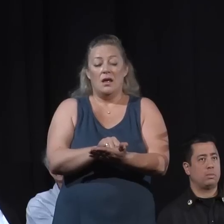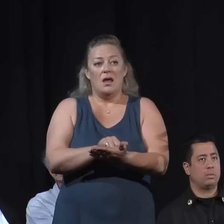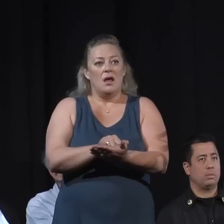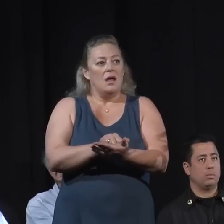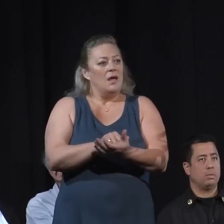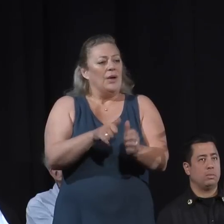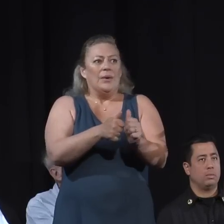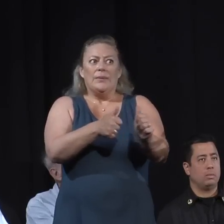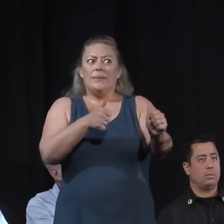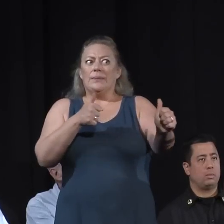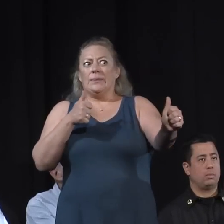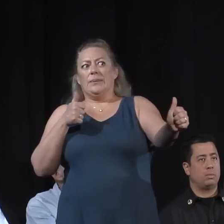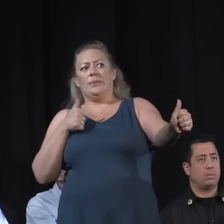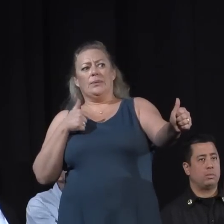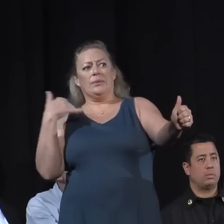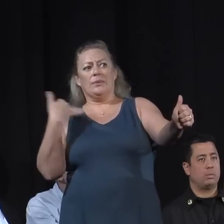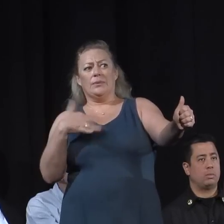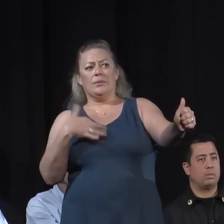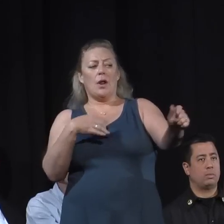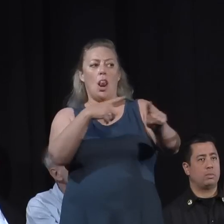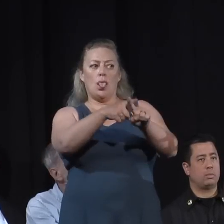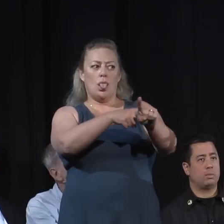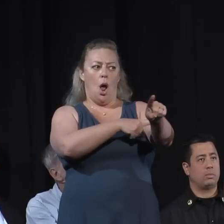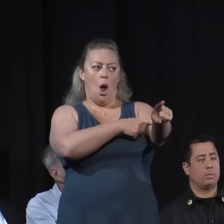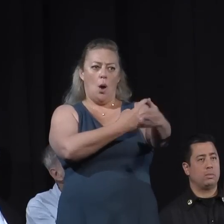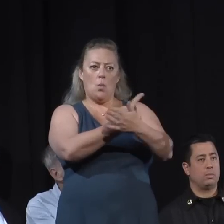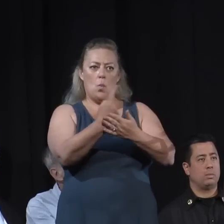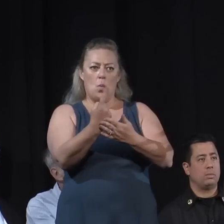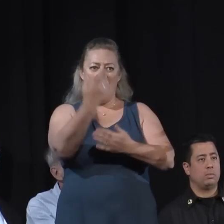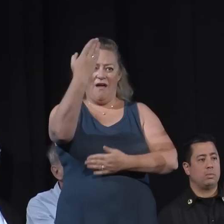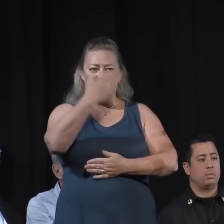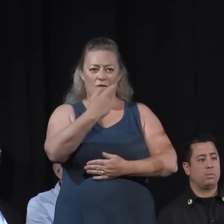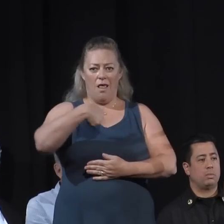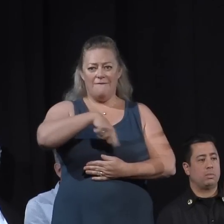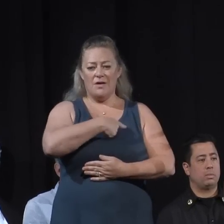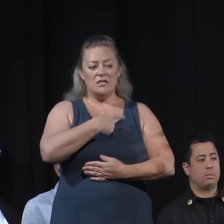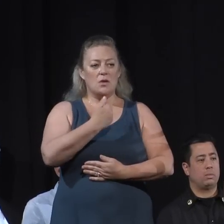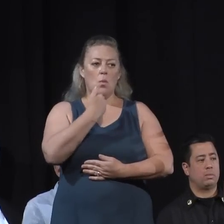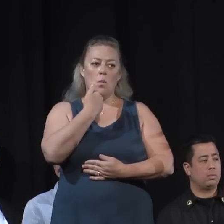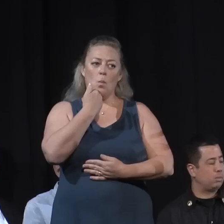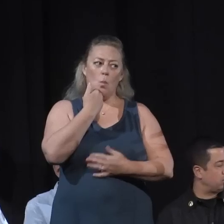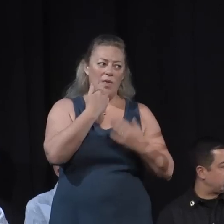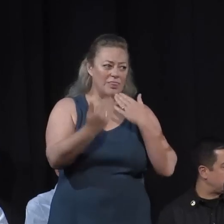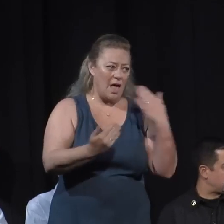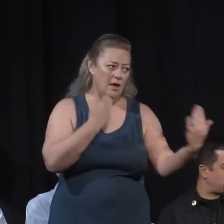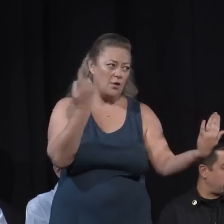fire behavior goes, and we have a long week ahead of us, and we thank you for your cooperation.